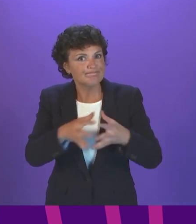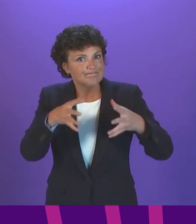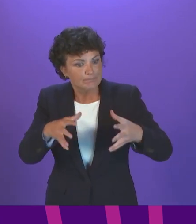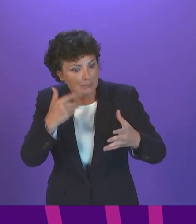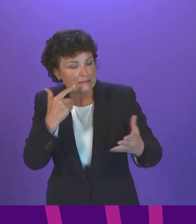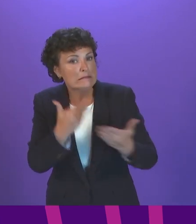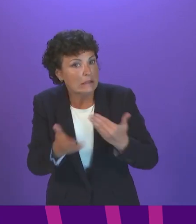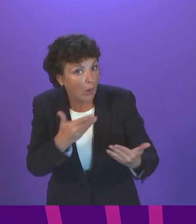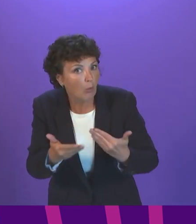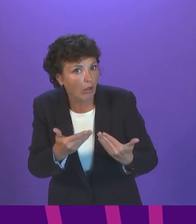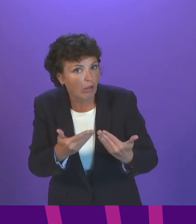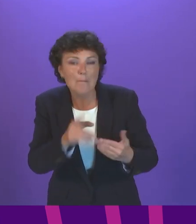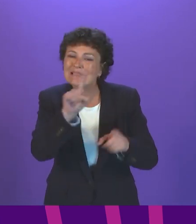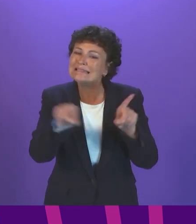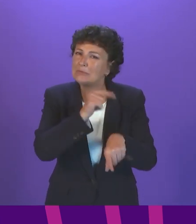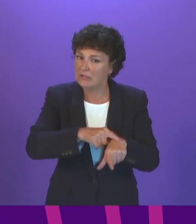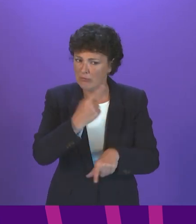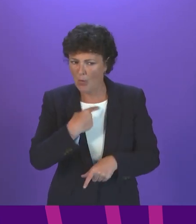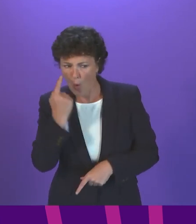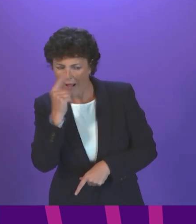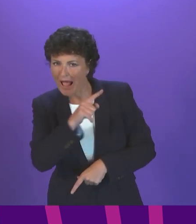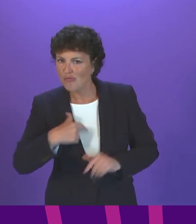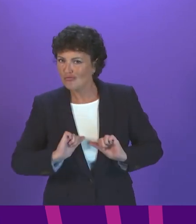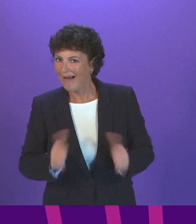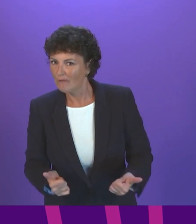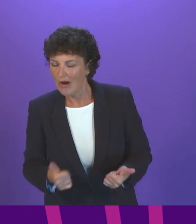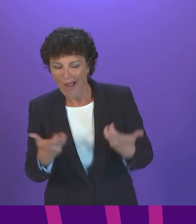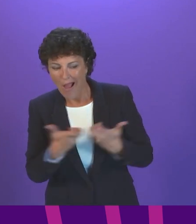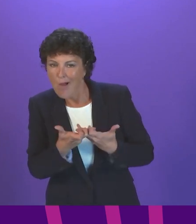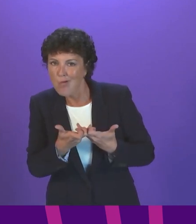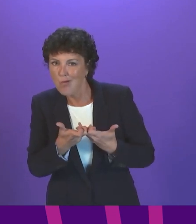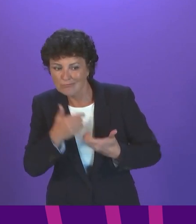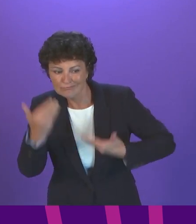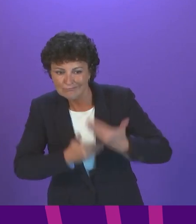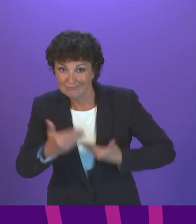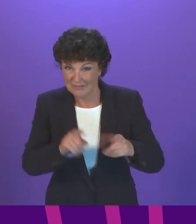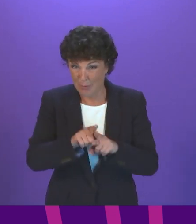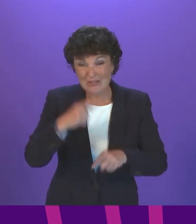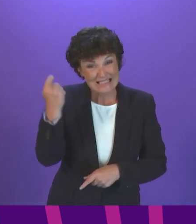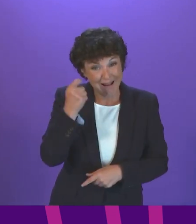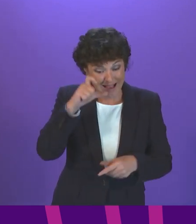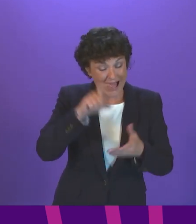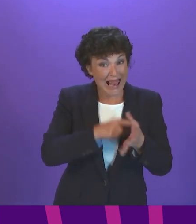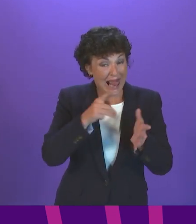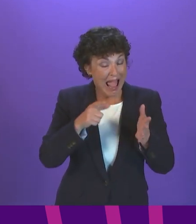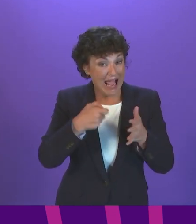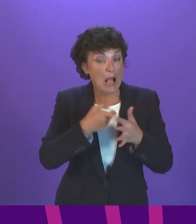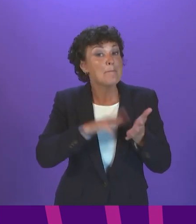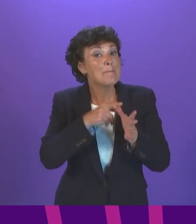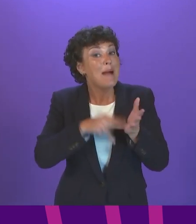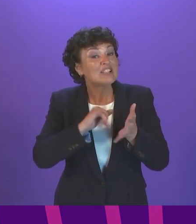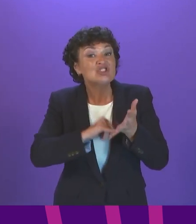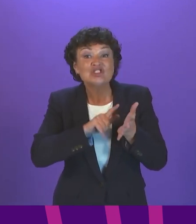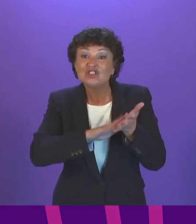but broader recovery is also being taken account of the Stirling and Clipmaneshire deal has been impacted